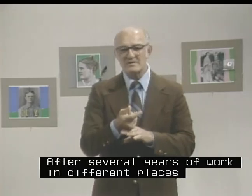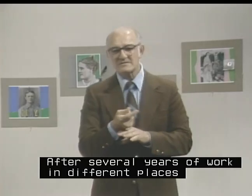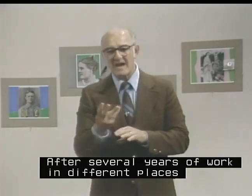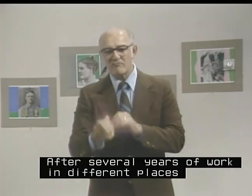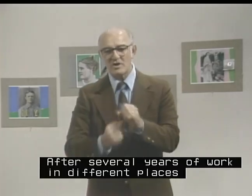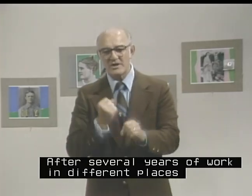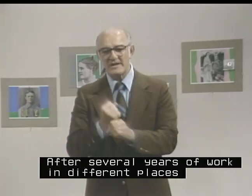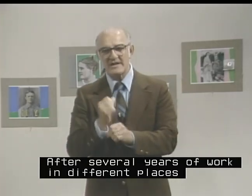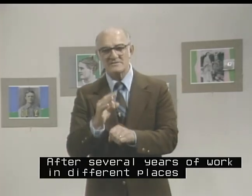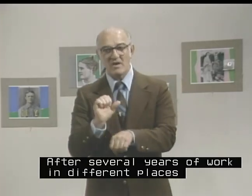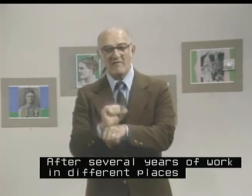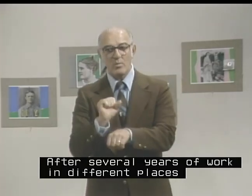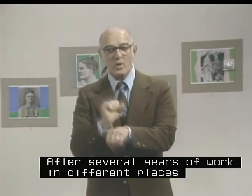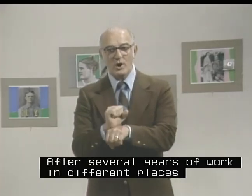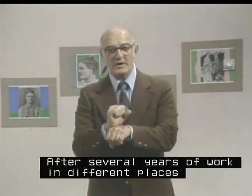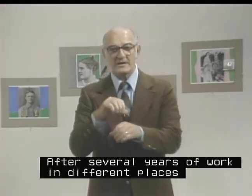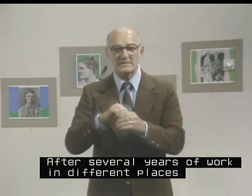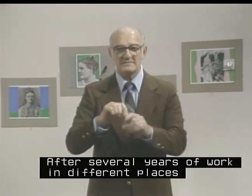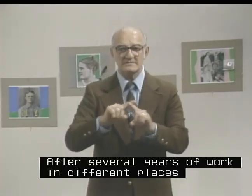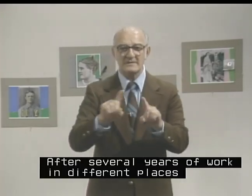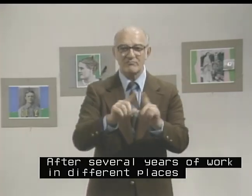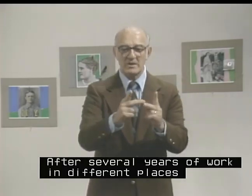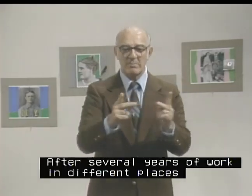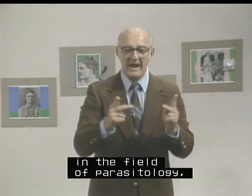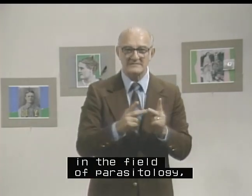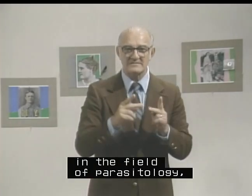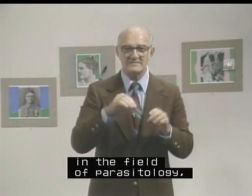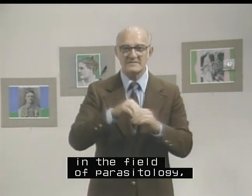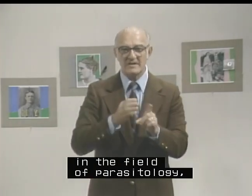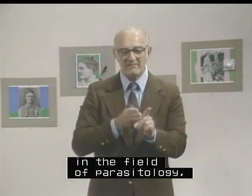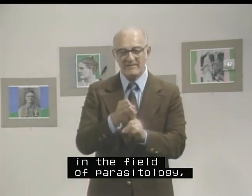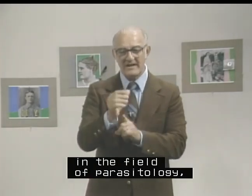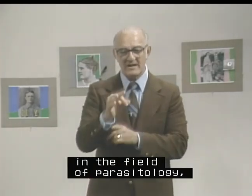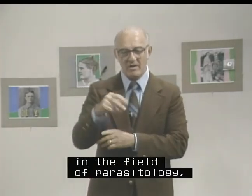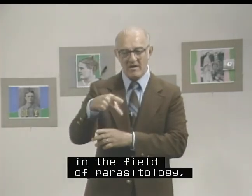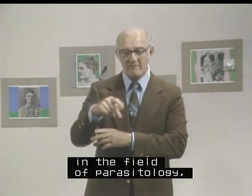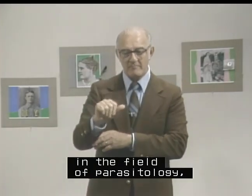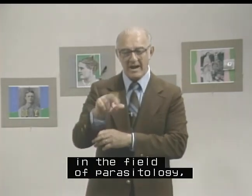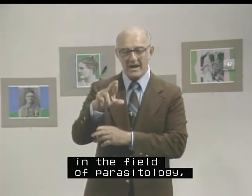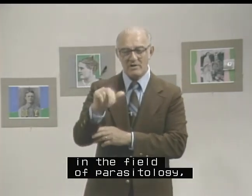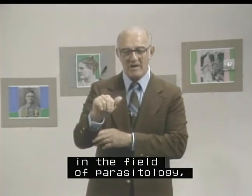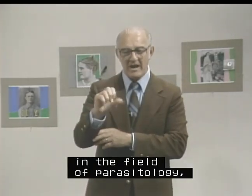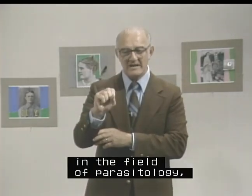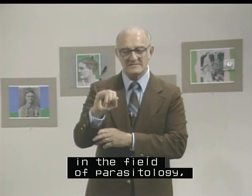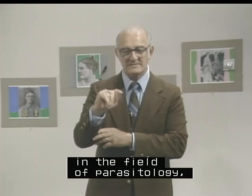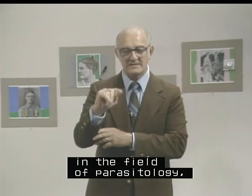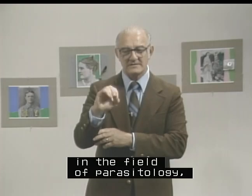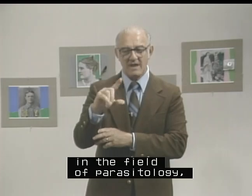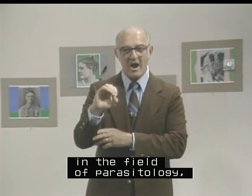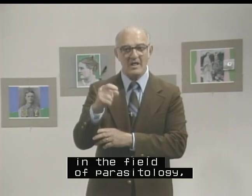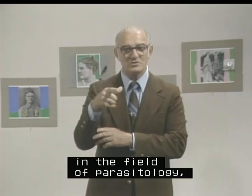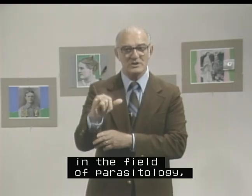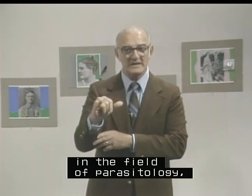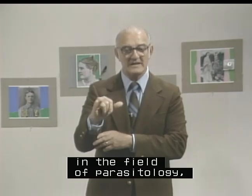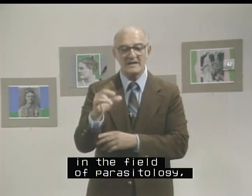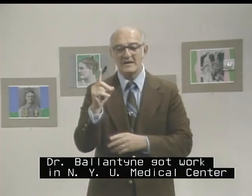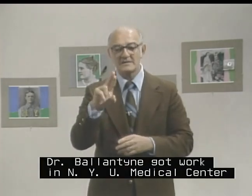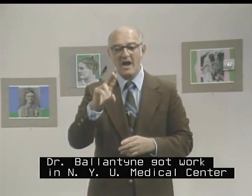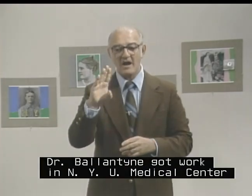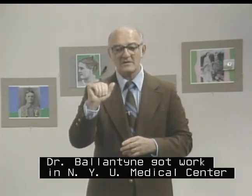several years of work in different places in the field of parasitology, Dr.